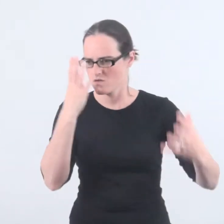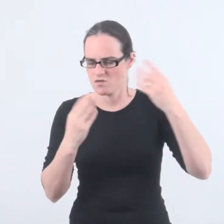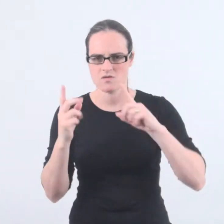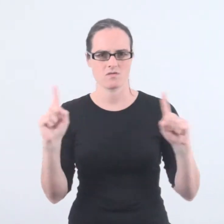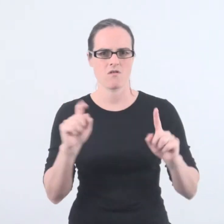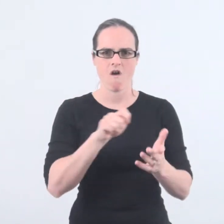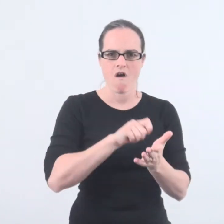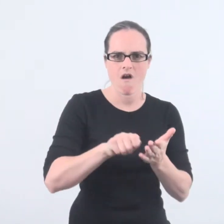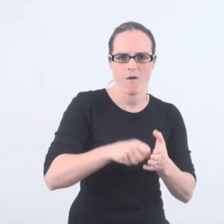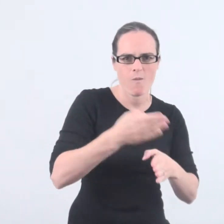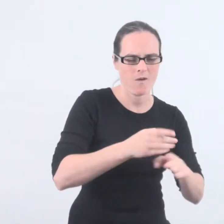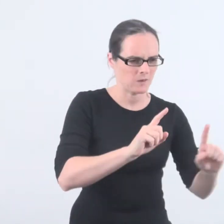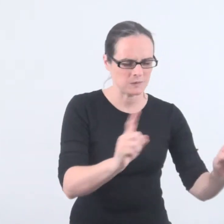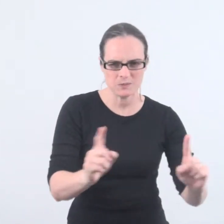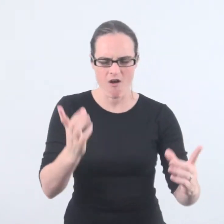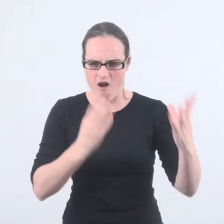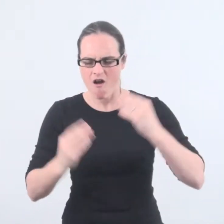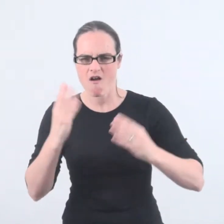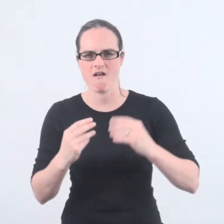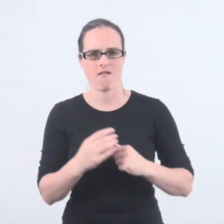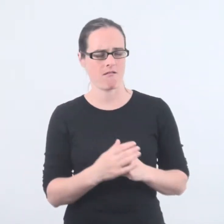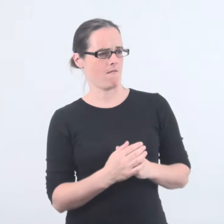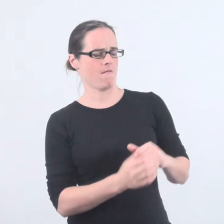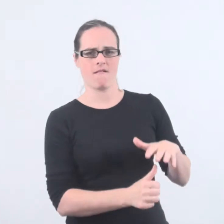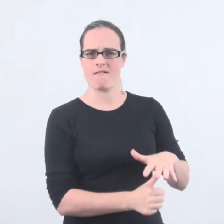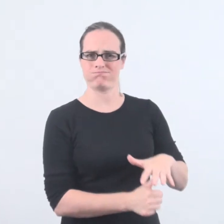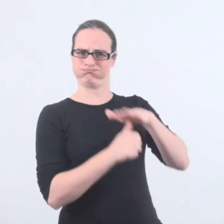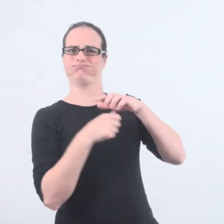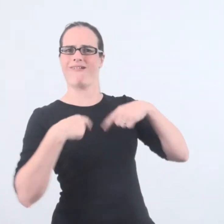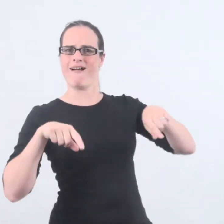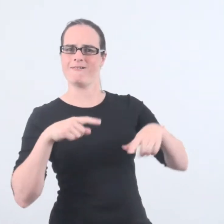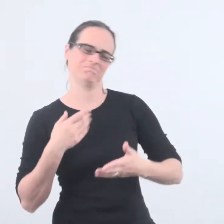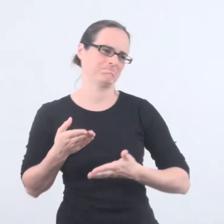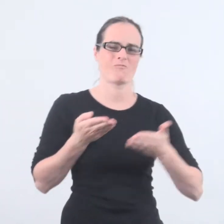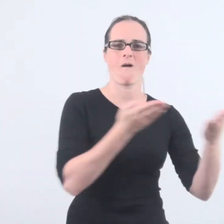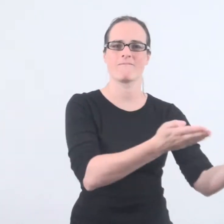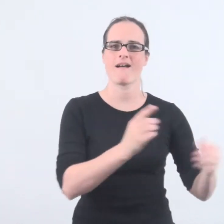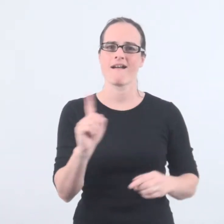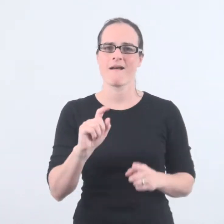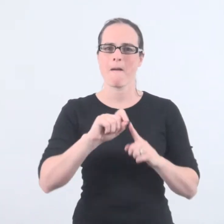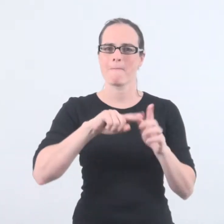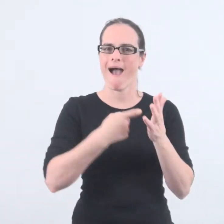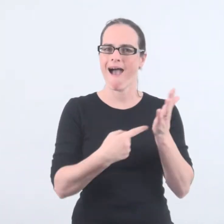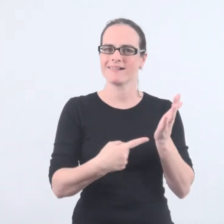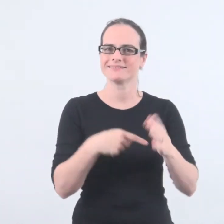His enthusiasm and passion for learning and hard work impressed us so much that we offered him a part-time contract.